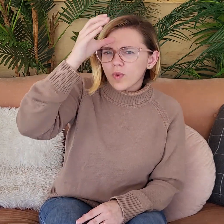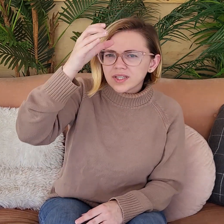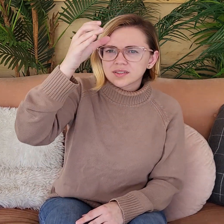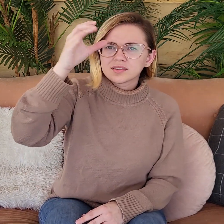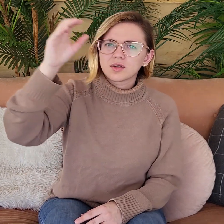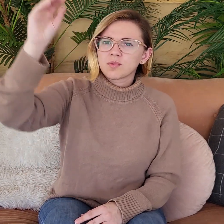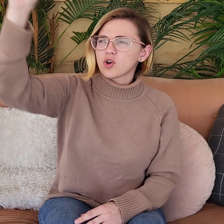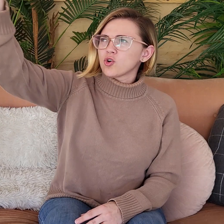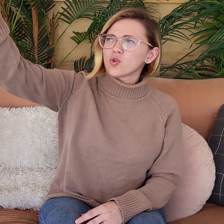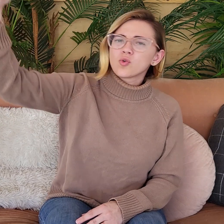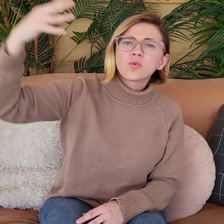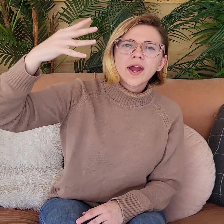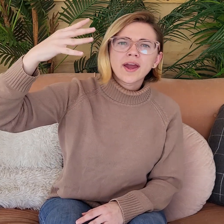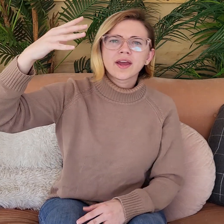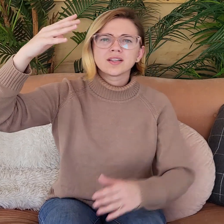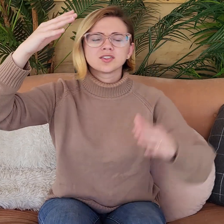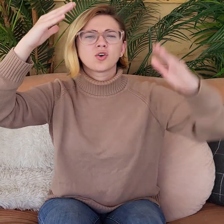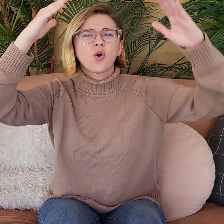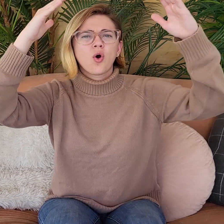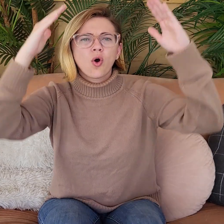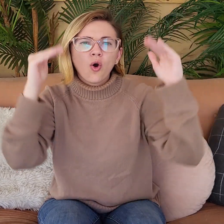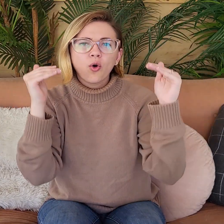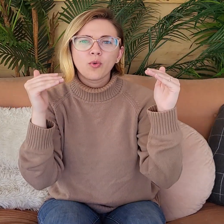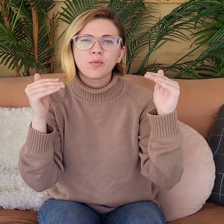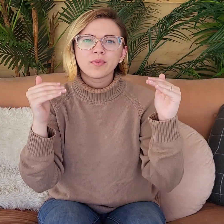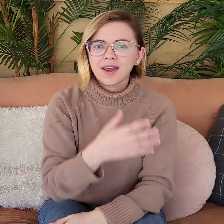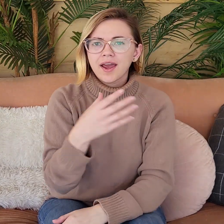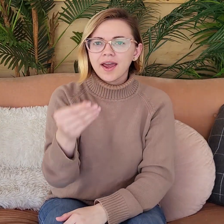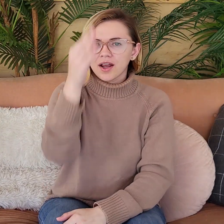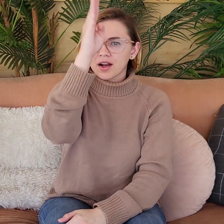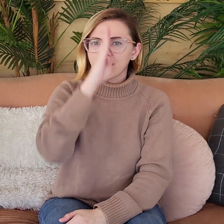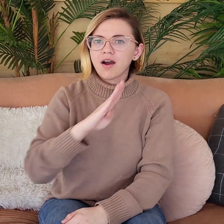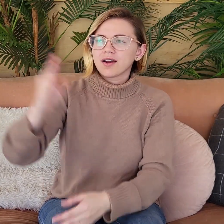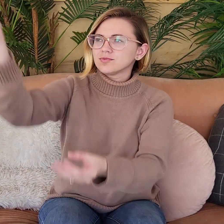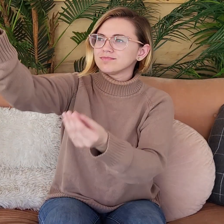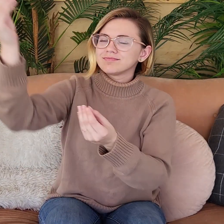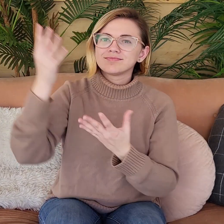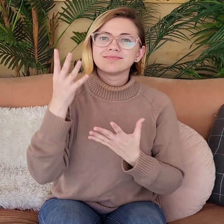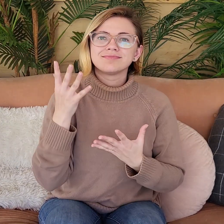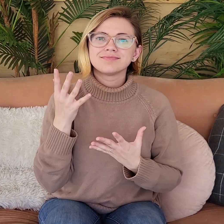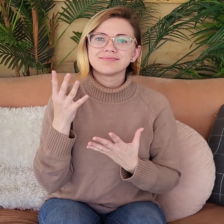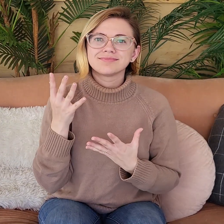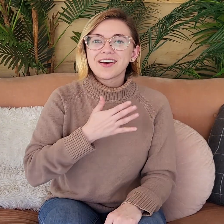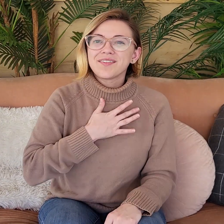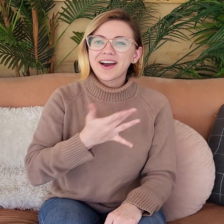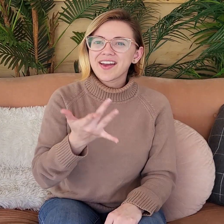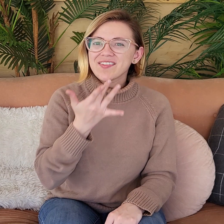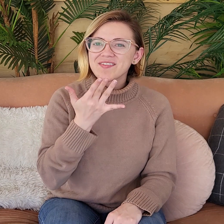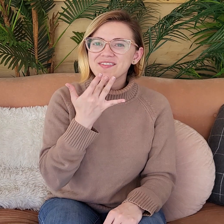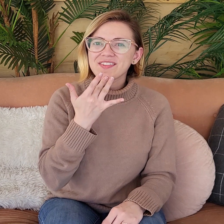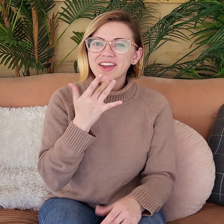knowledge, wisdom, grace, and hope. And it's God's reverence.